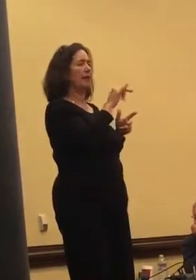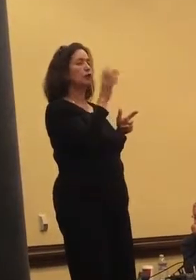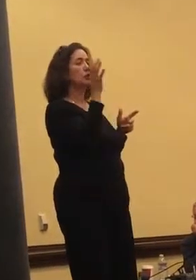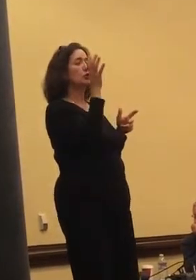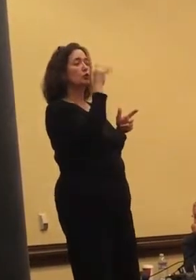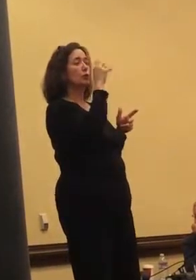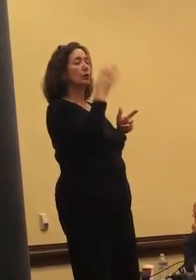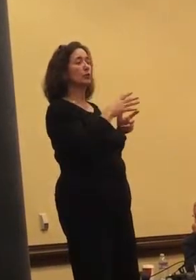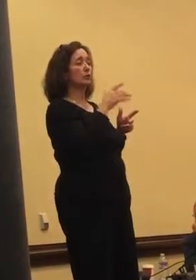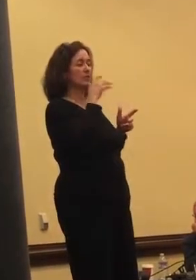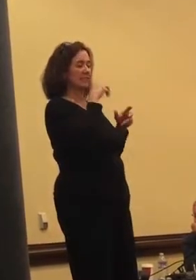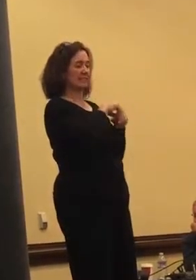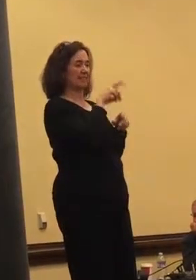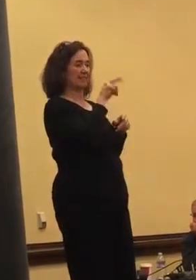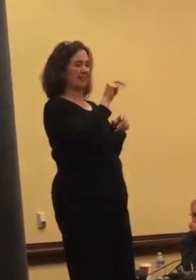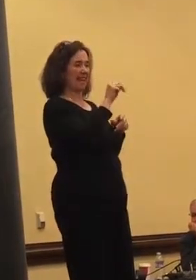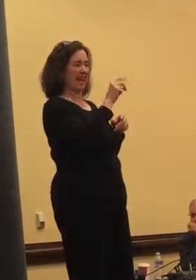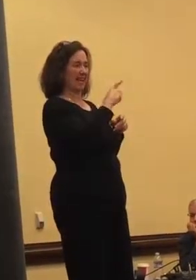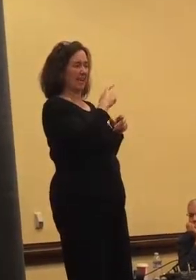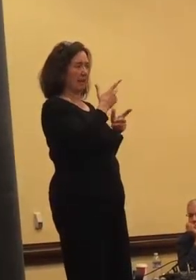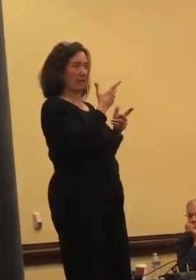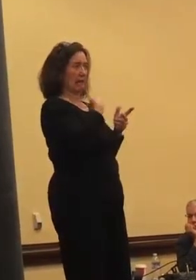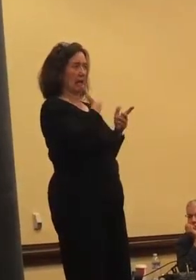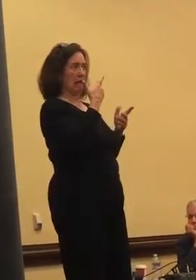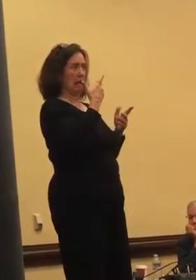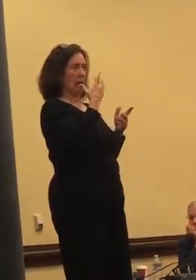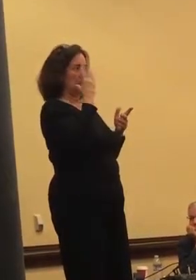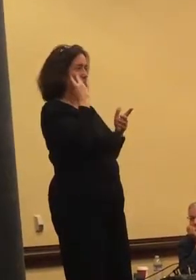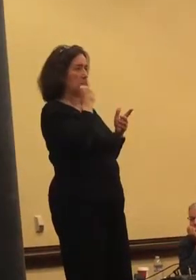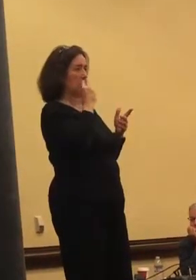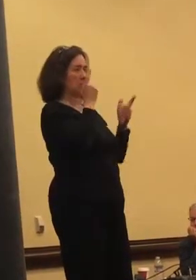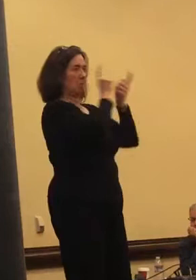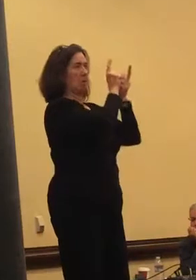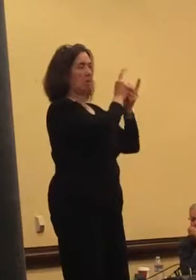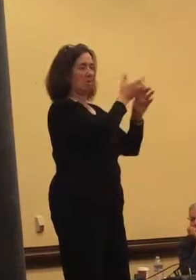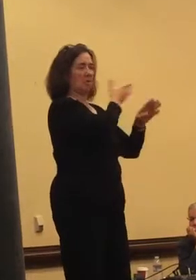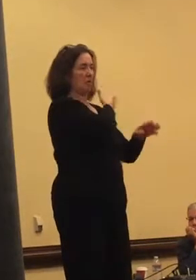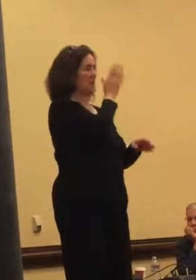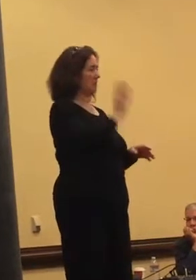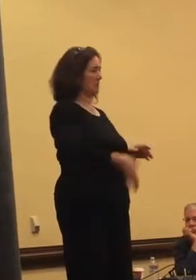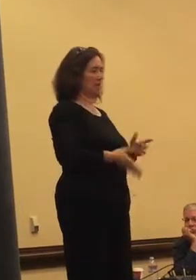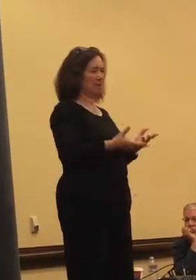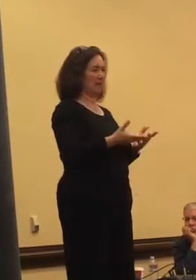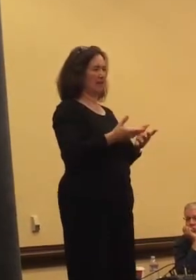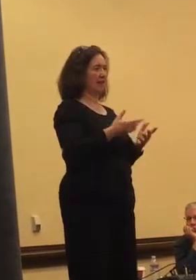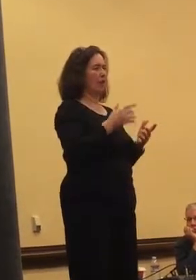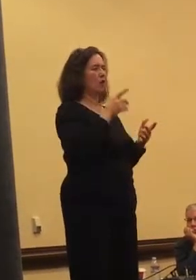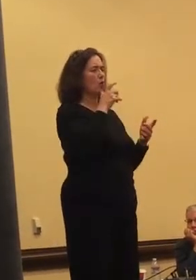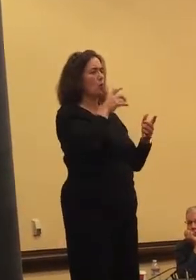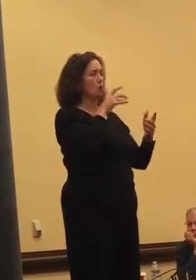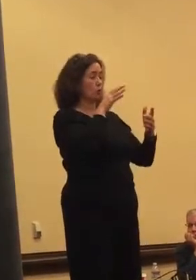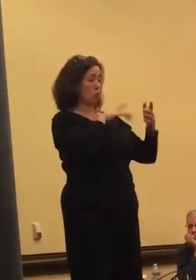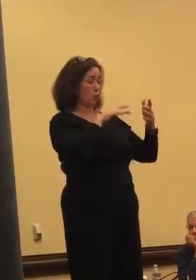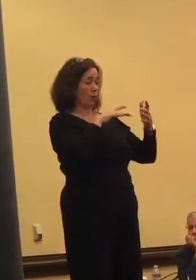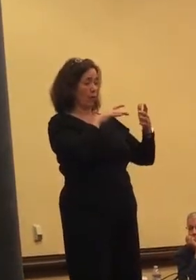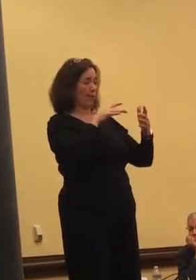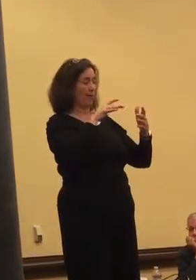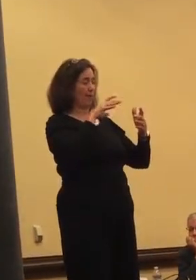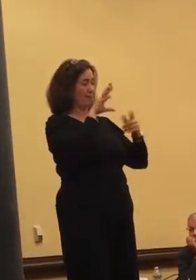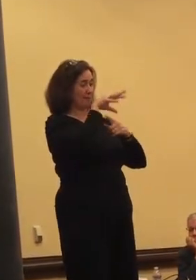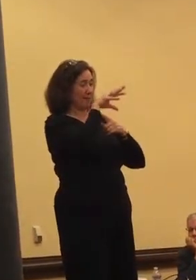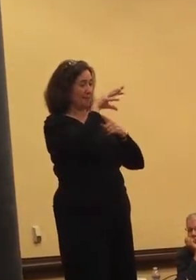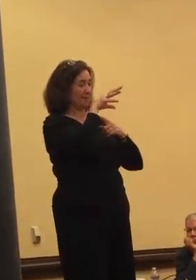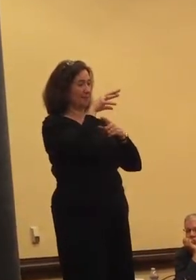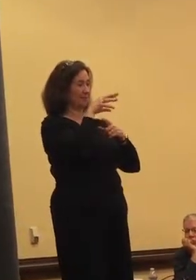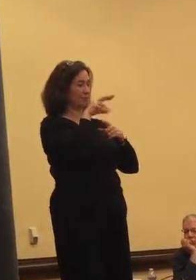in the van and someone I had never even seen, the person monitoring the cameras on the bridge